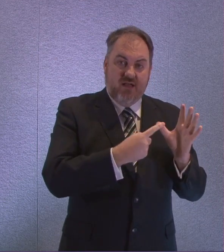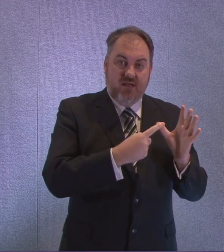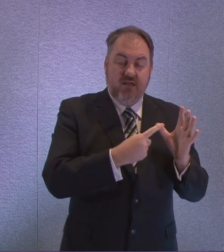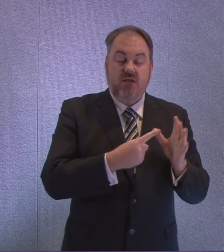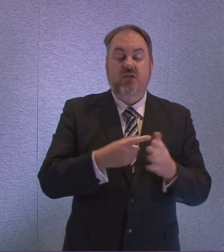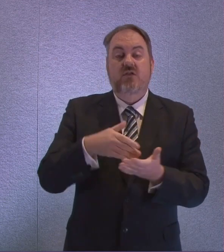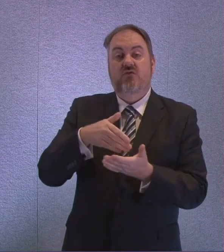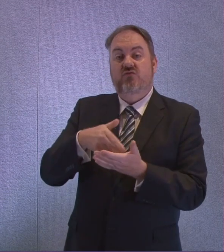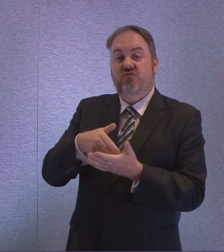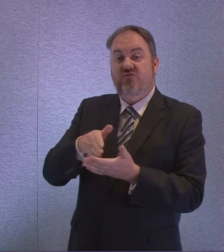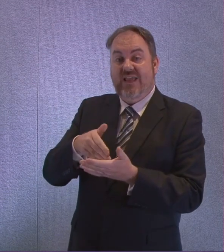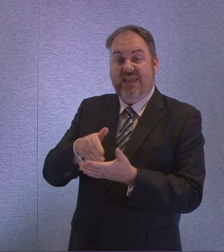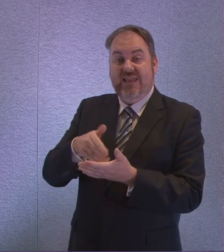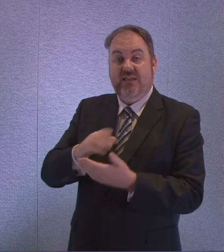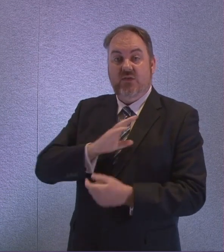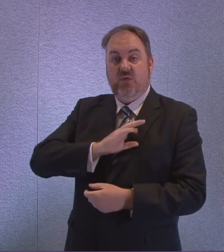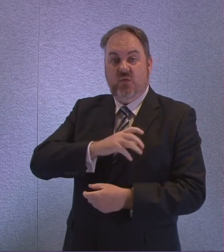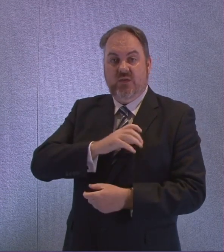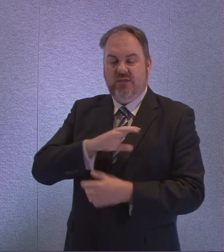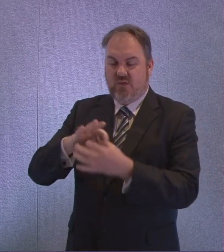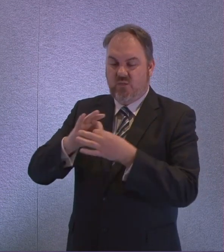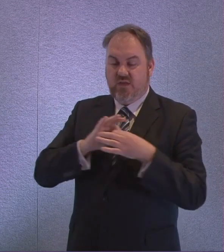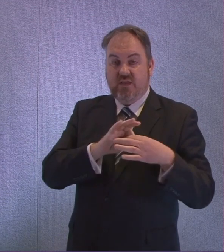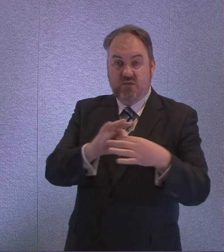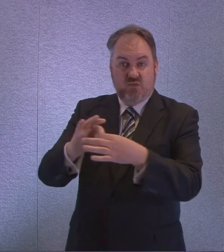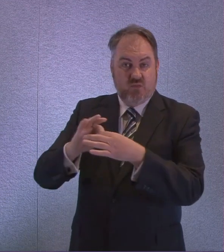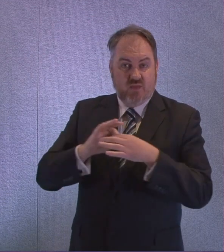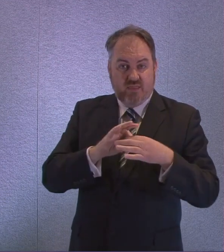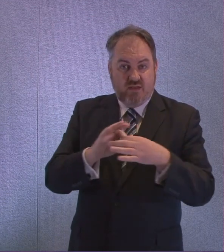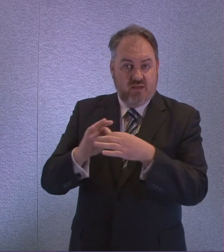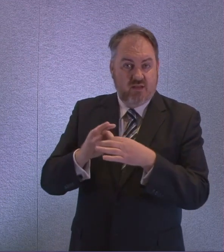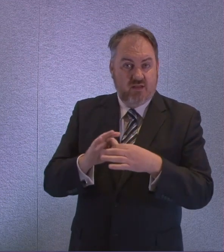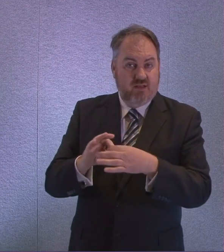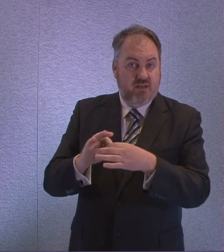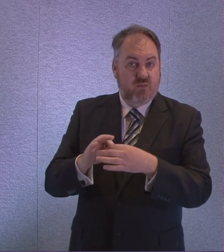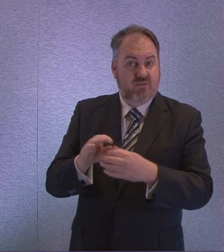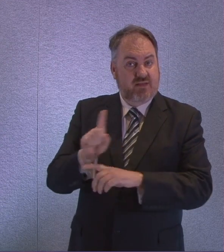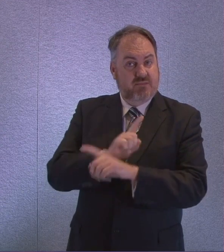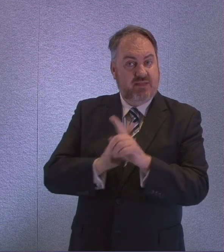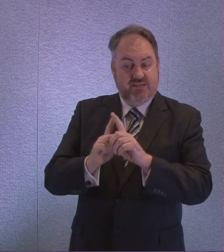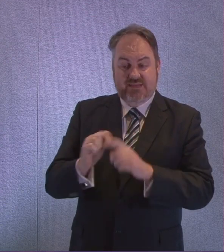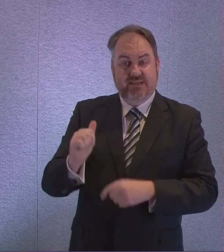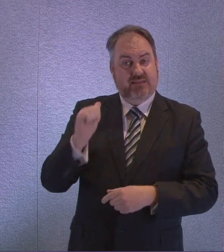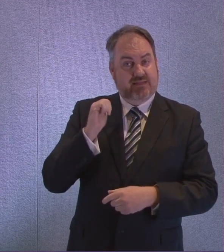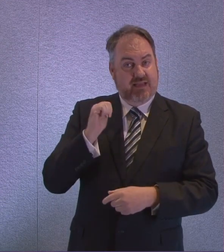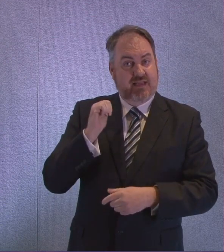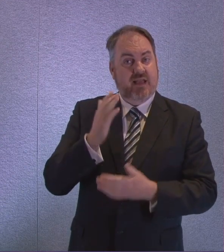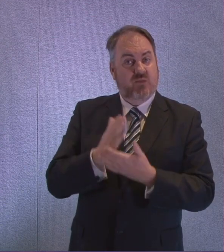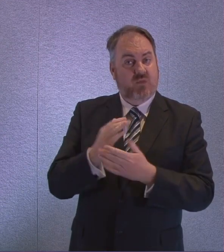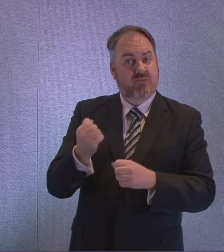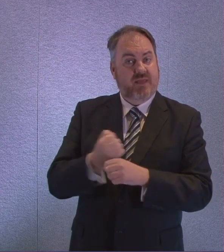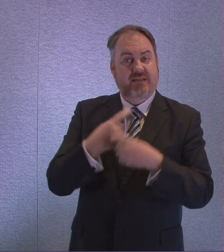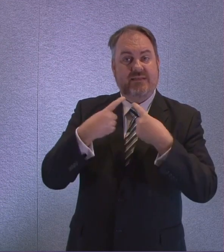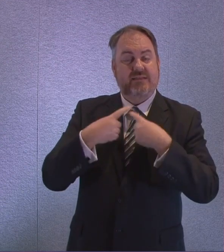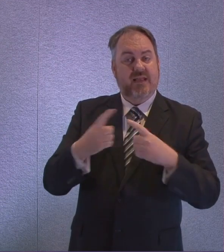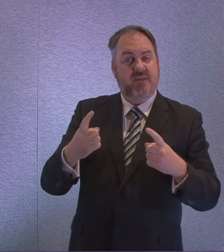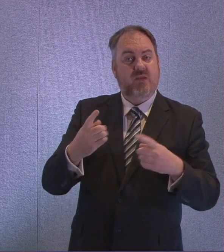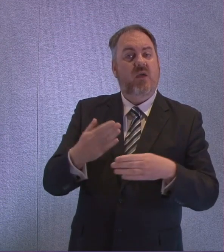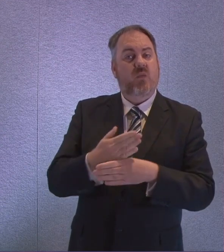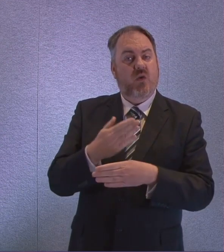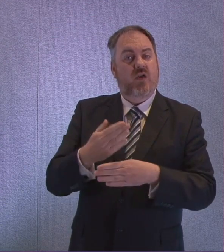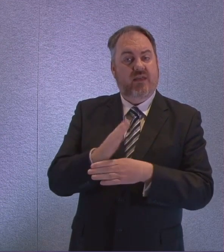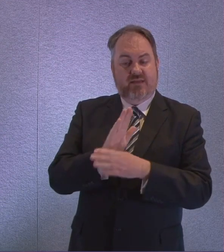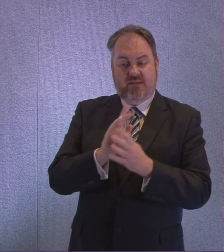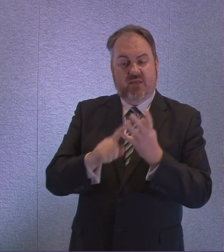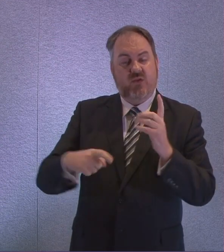a meeting that was convened by the Deputy First Minister and the Health Secretary yesterday. That statement endorses the Four Nations guidance as